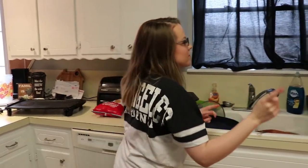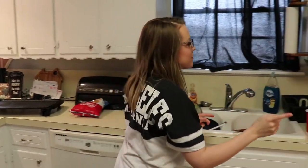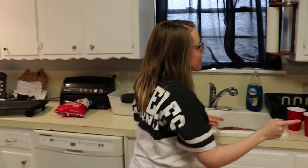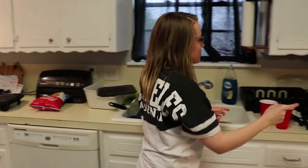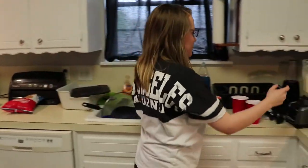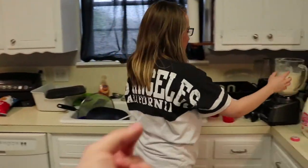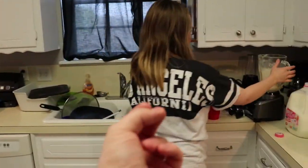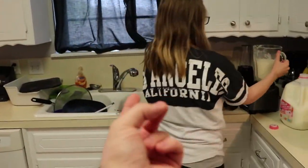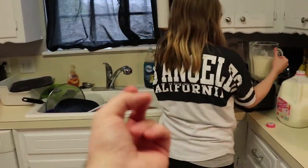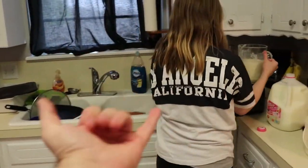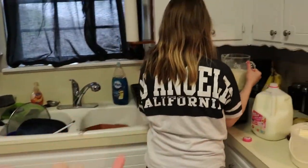so what you doing now?